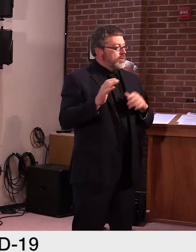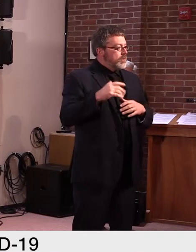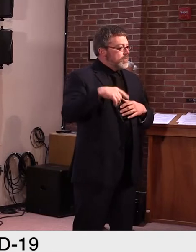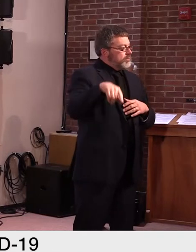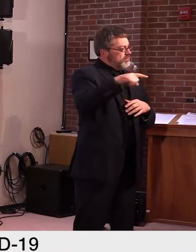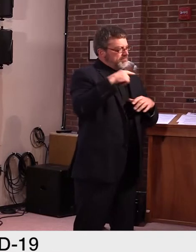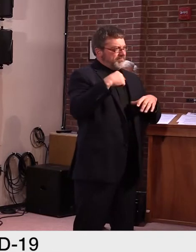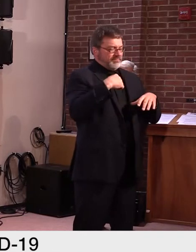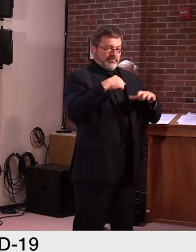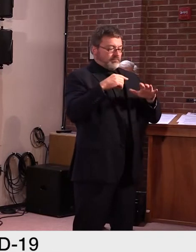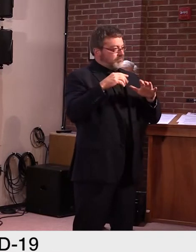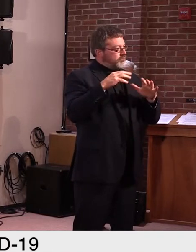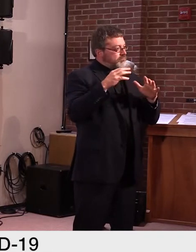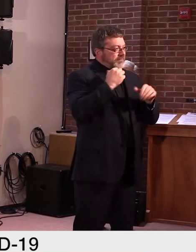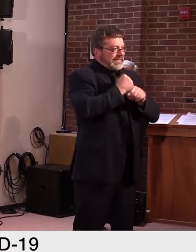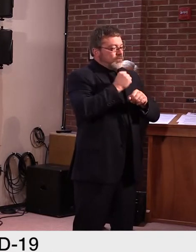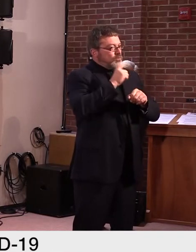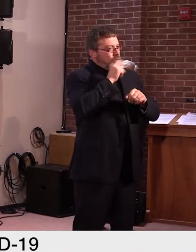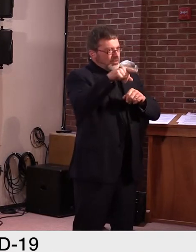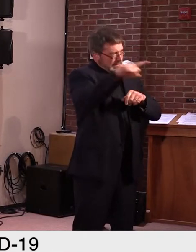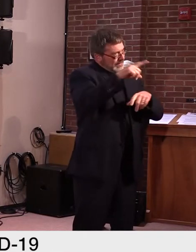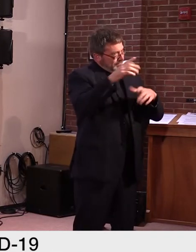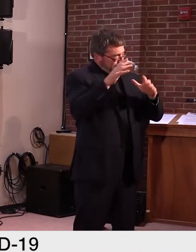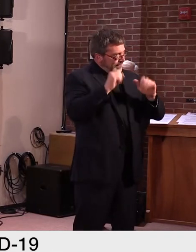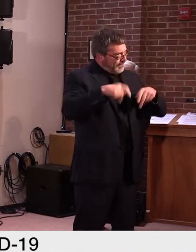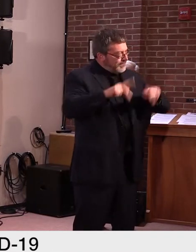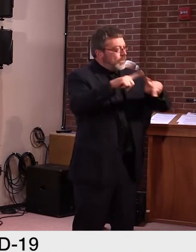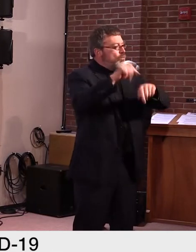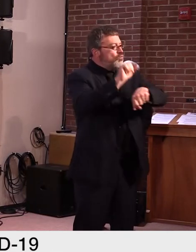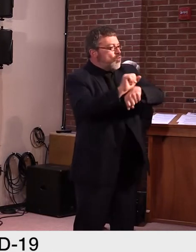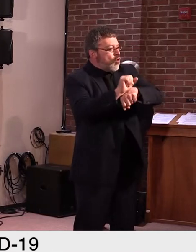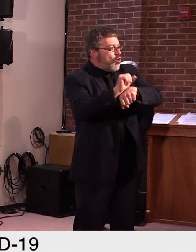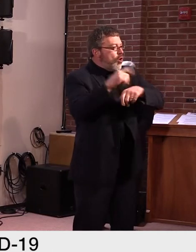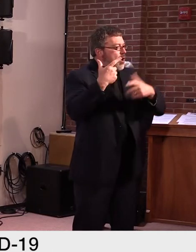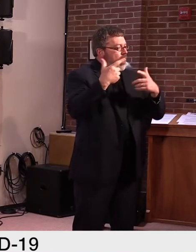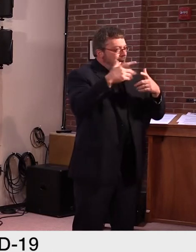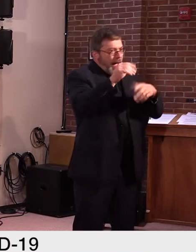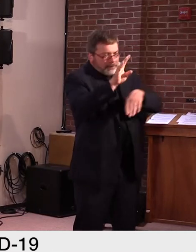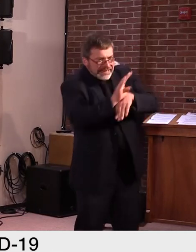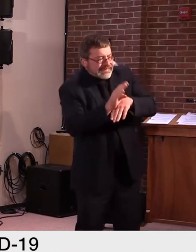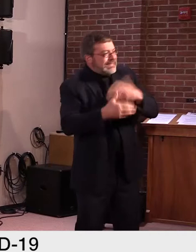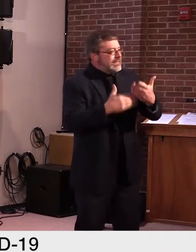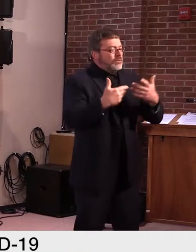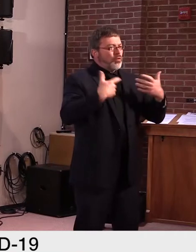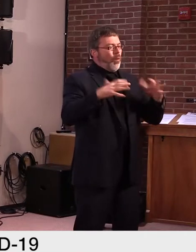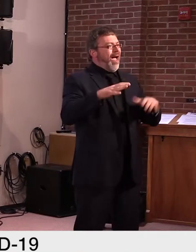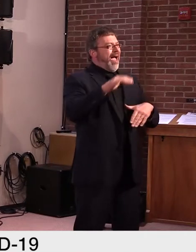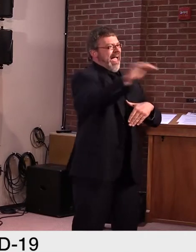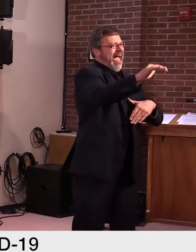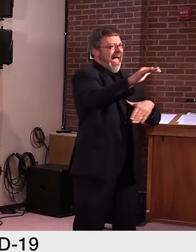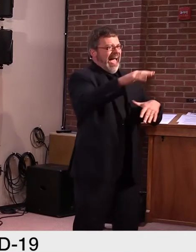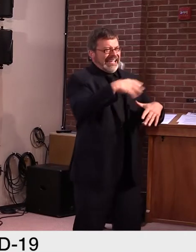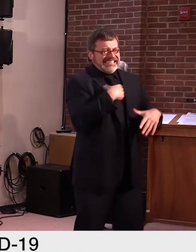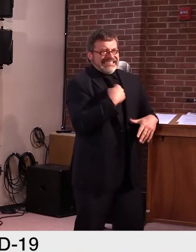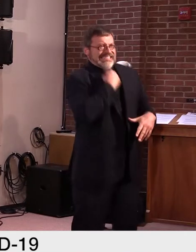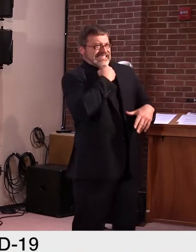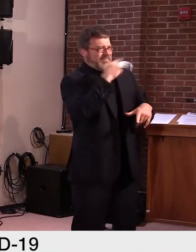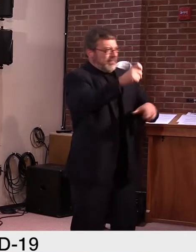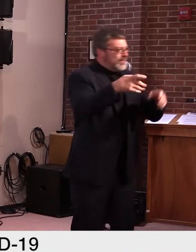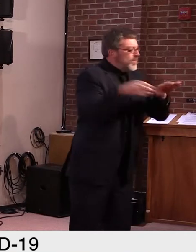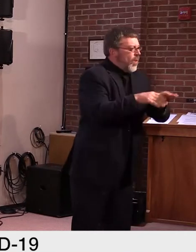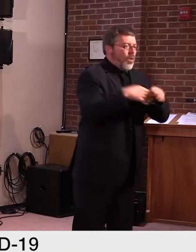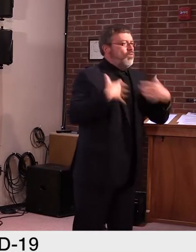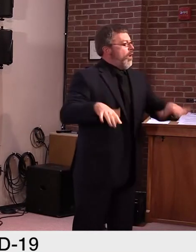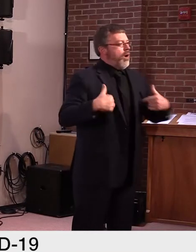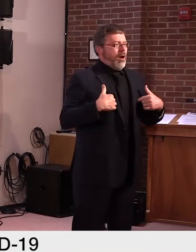and prevent our local small businesses from closing their doors for good. We can take these steps forward